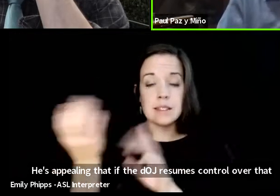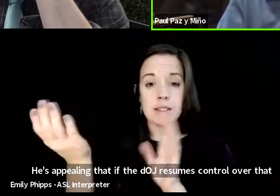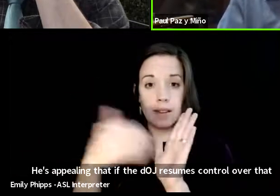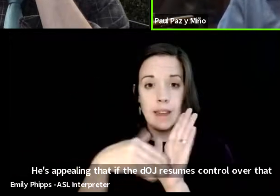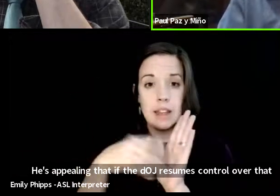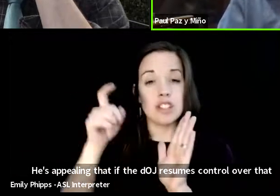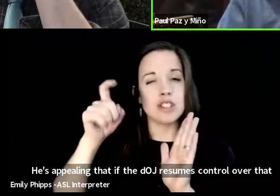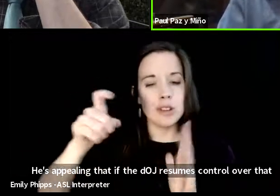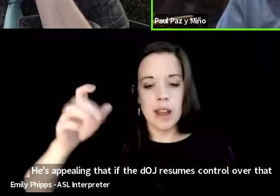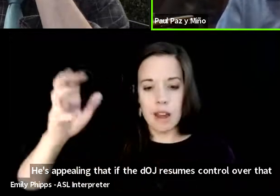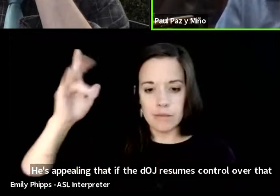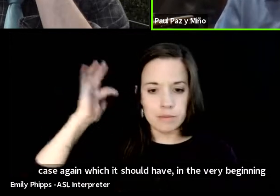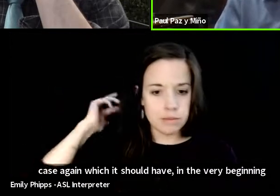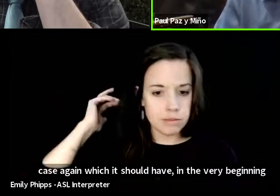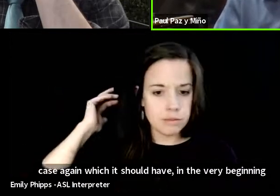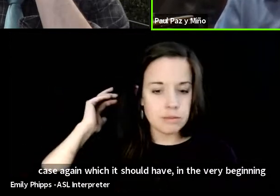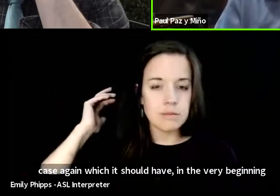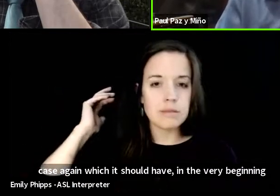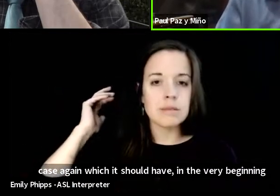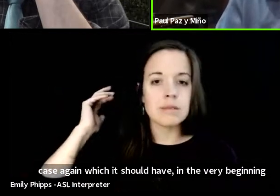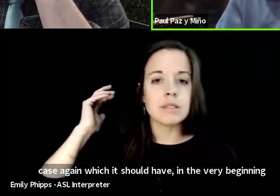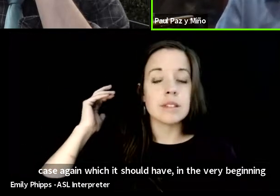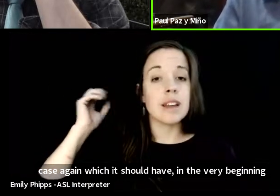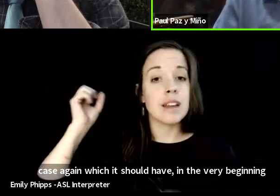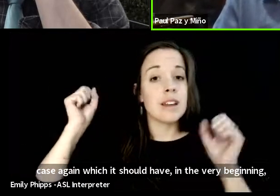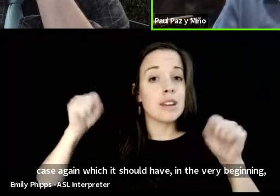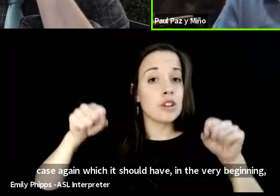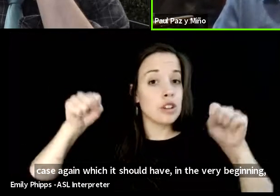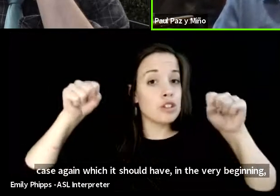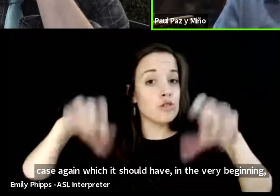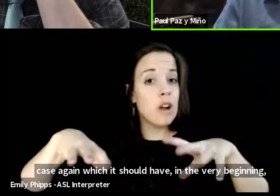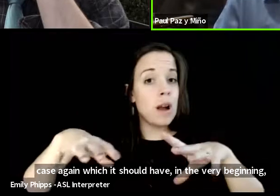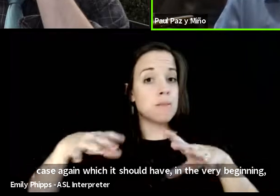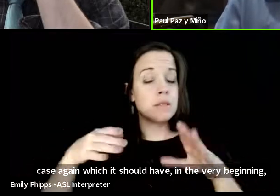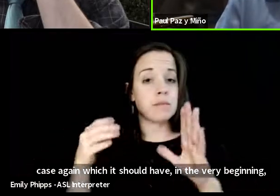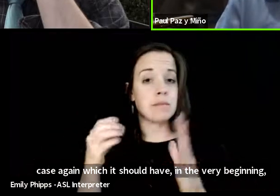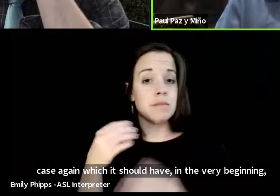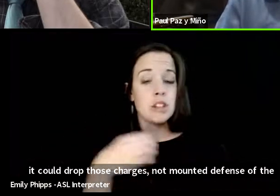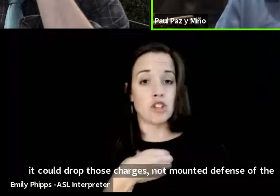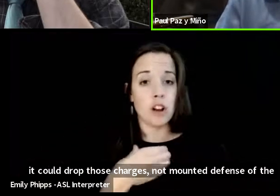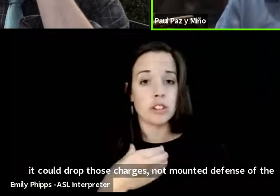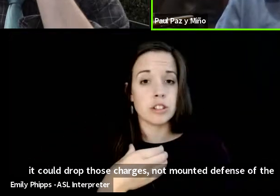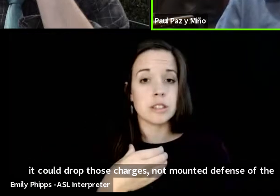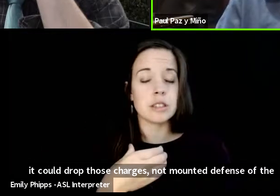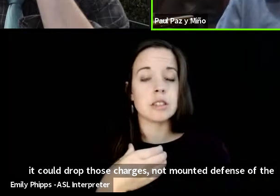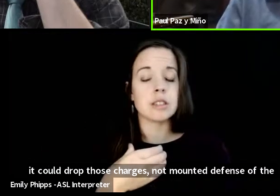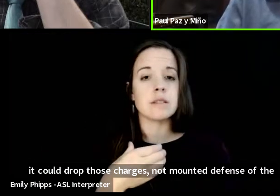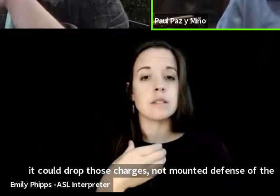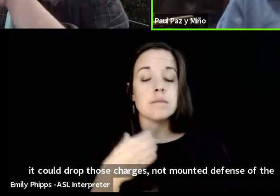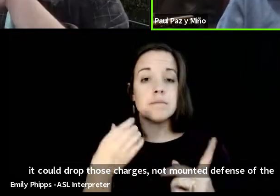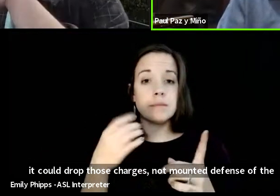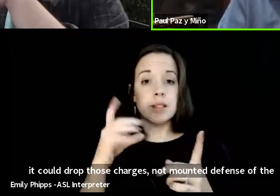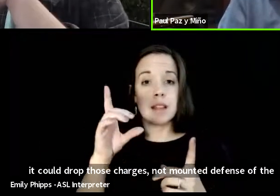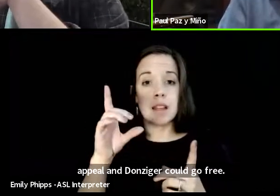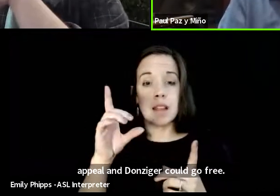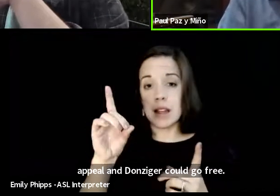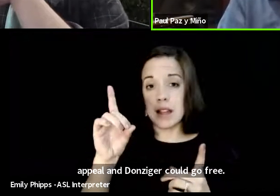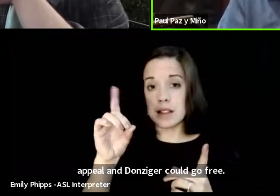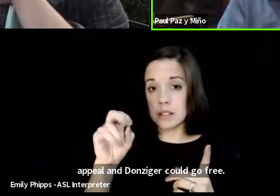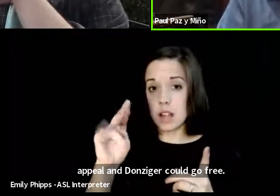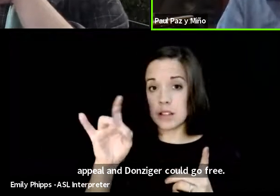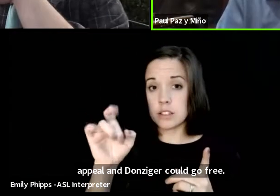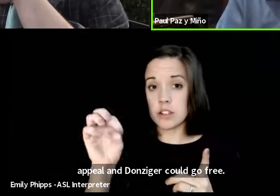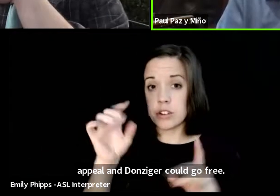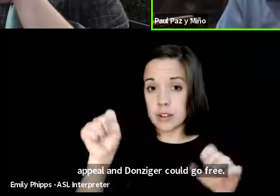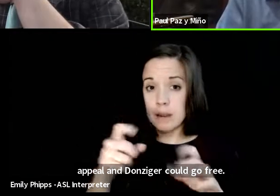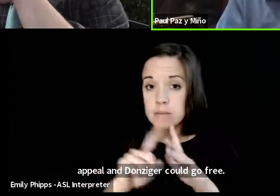beginning it could drop those charges not mounted defense of the appeal and donzinger could go free so we